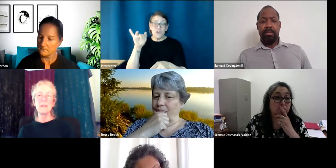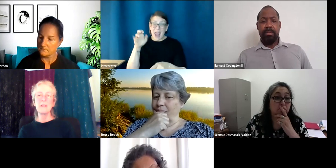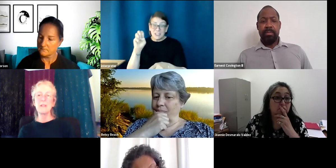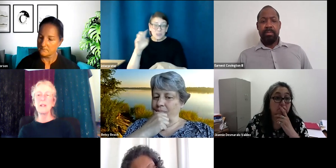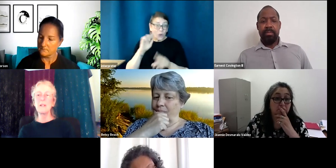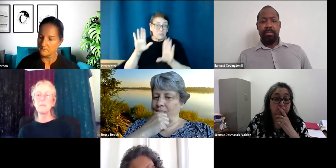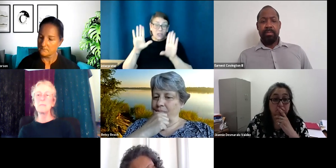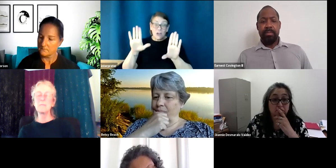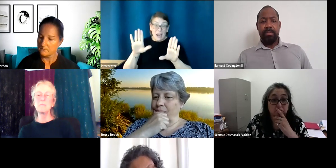Um,